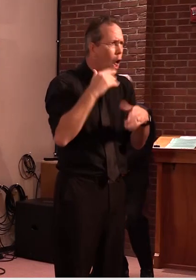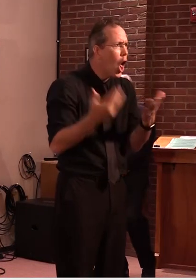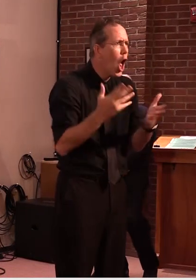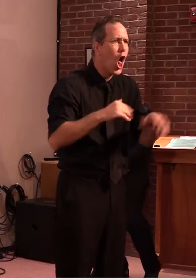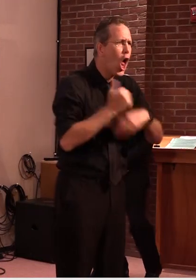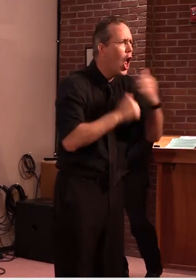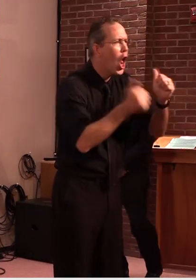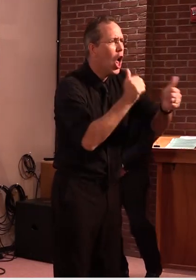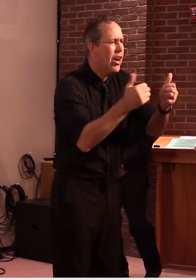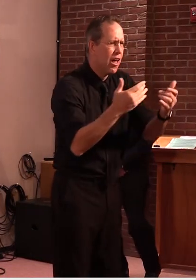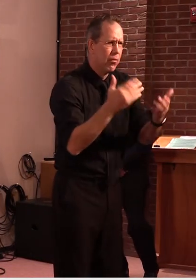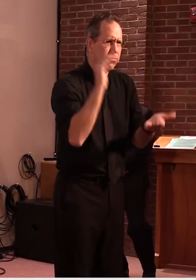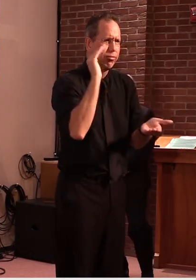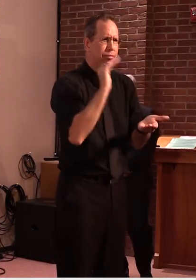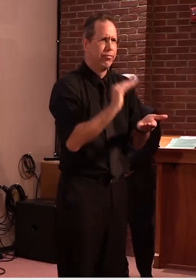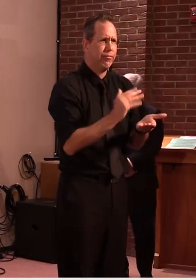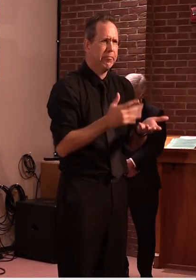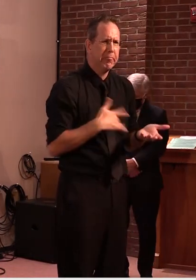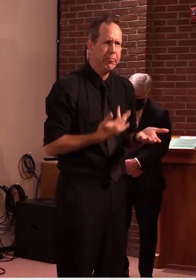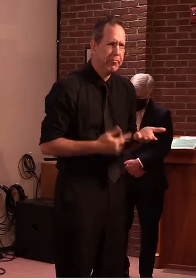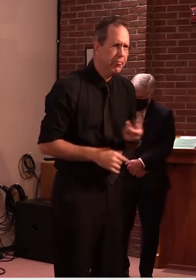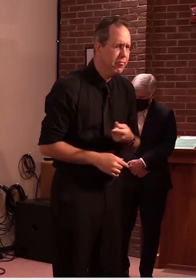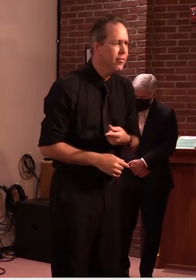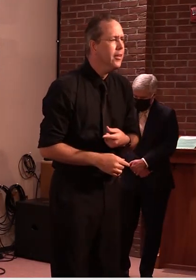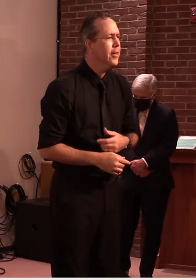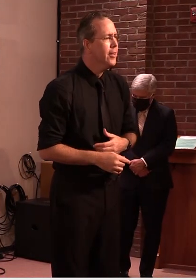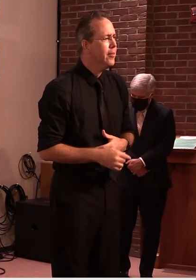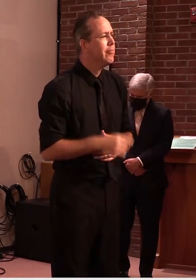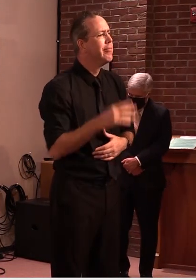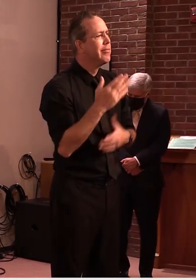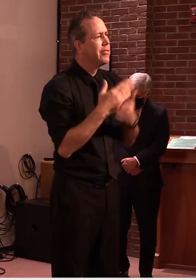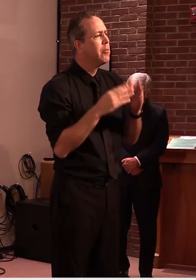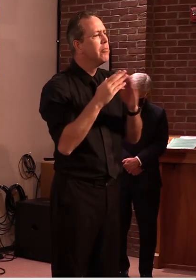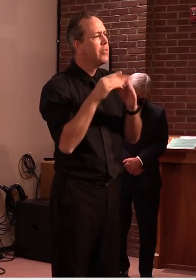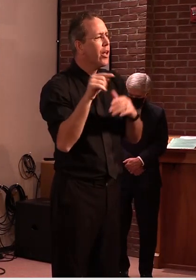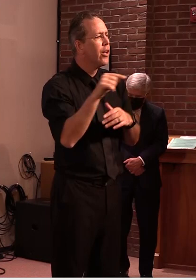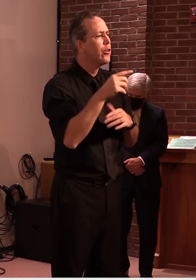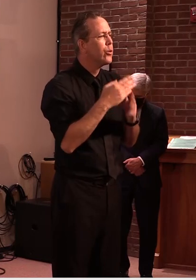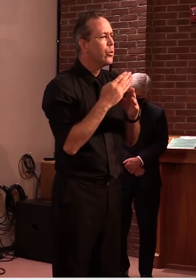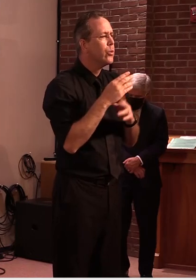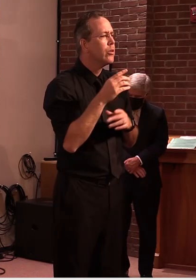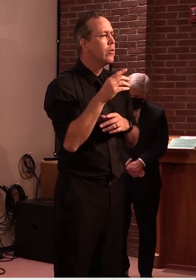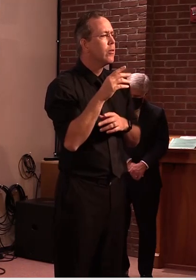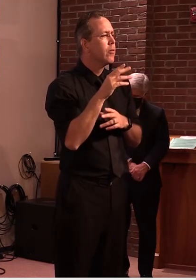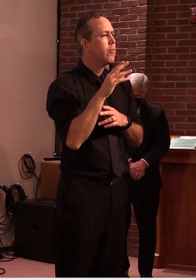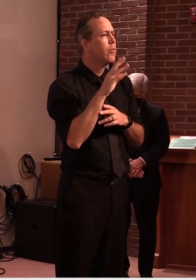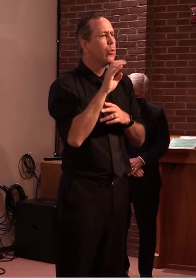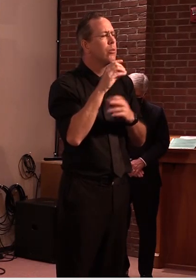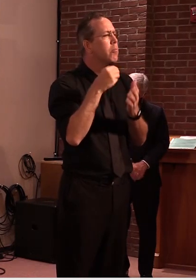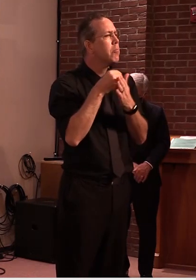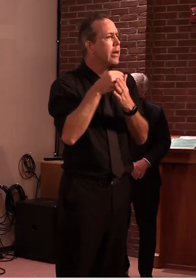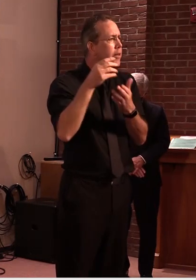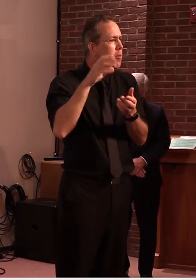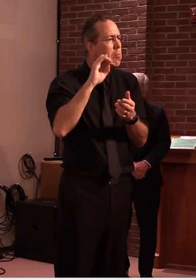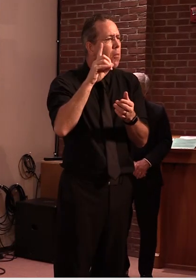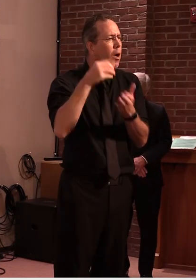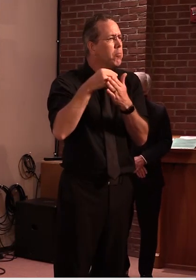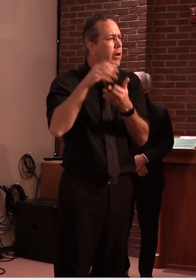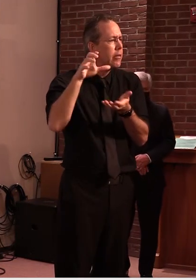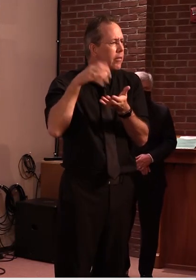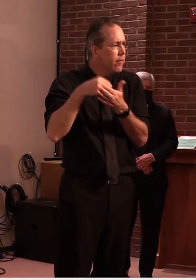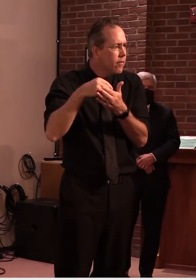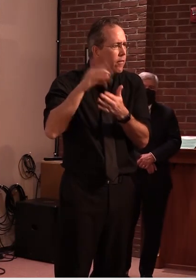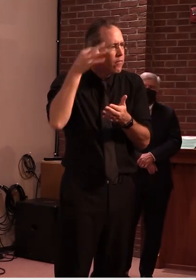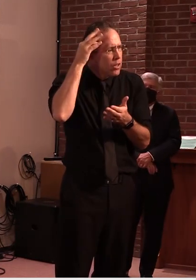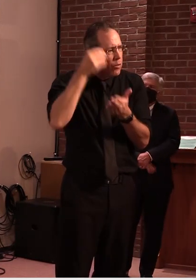uh using bond funding and other capacity as well as money that's allocated to the safe clean water funds um and